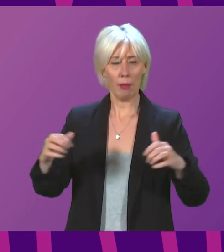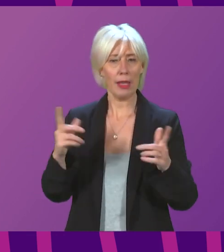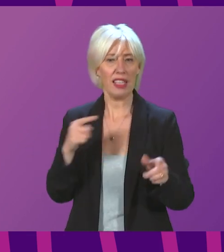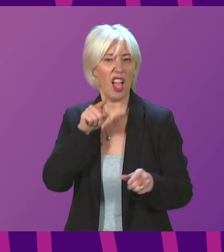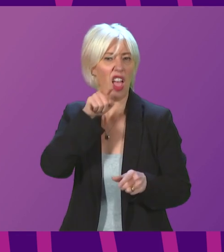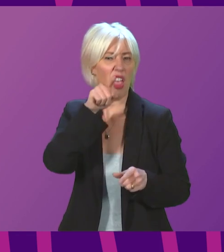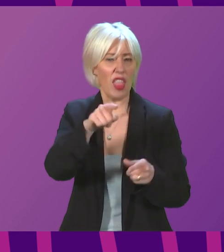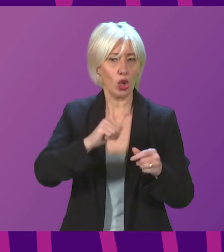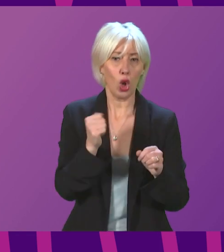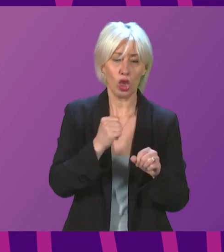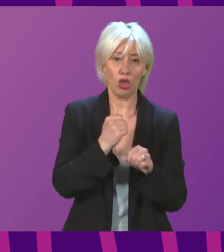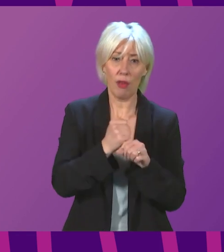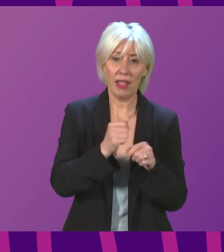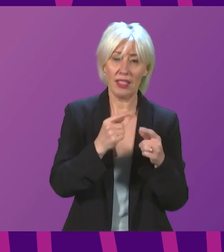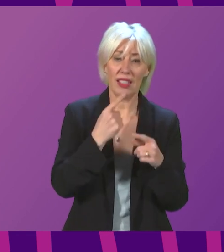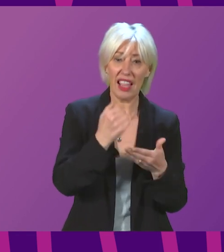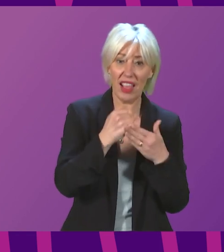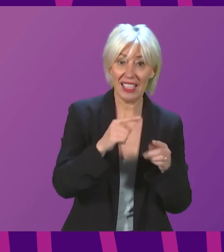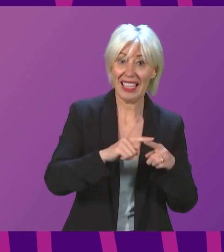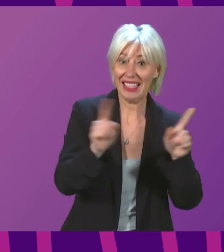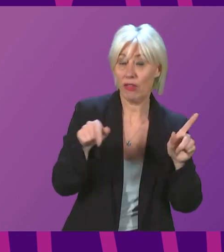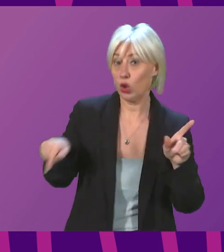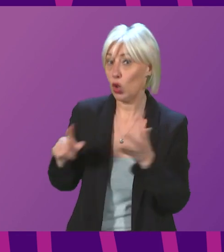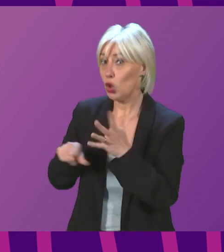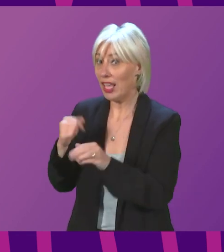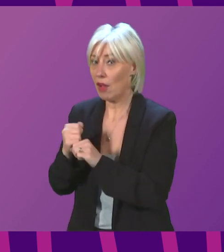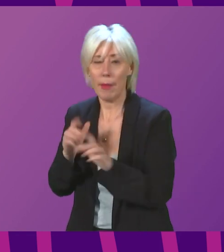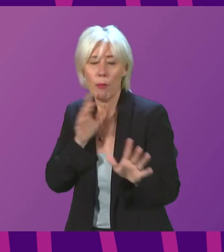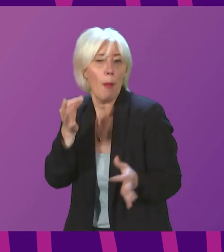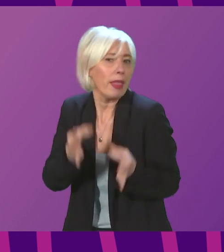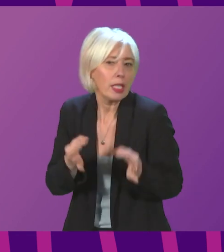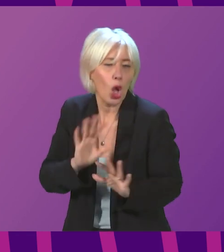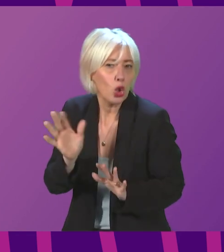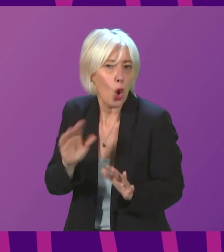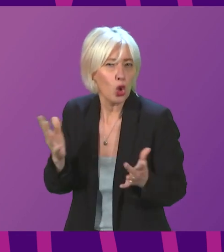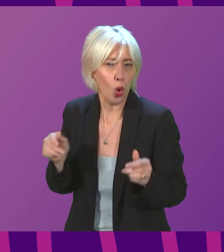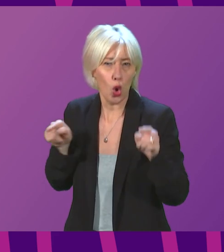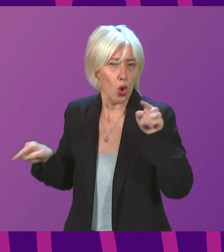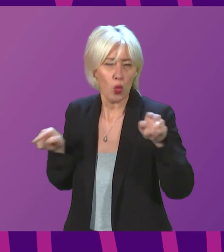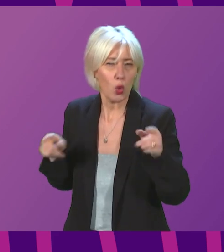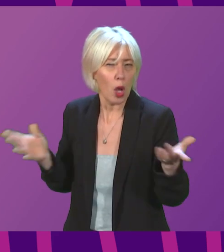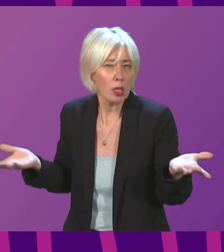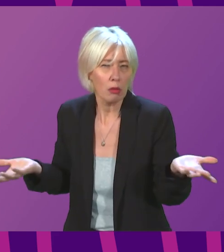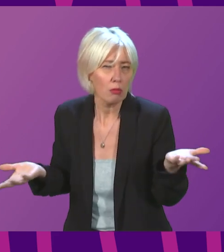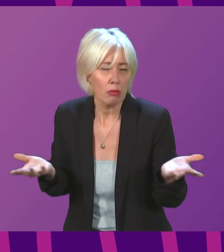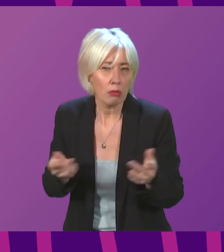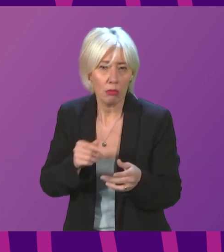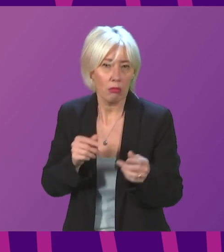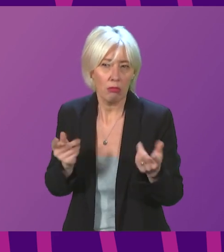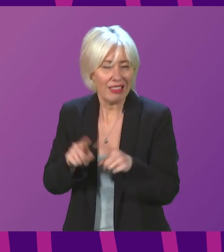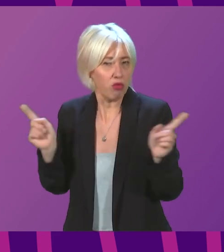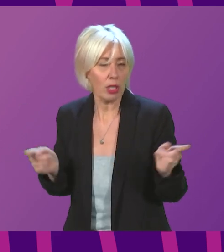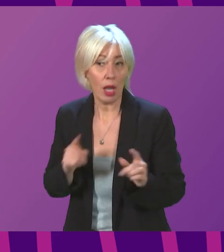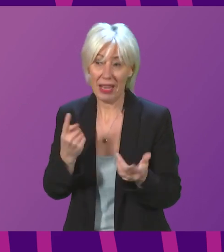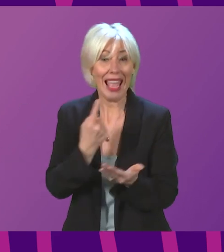is different to the advice I cited from the UK Government? I'm not making that as a political point. So the First Minister is saying clearly, I mean, these are